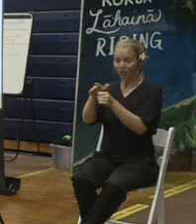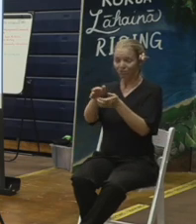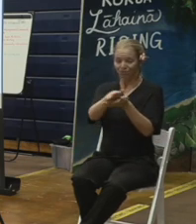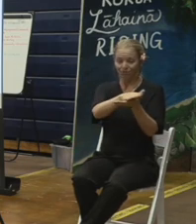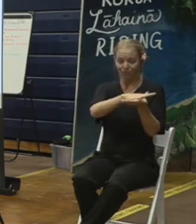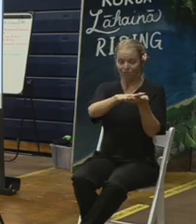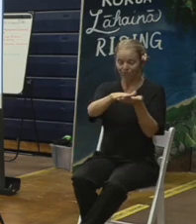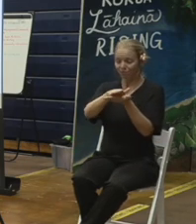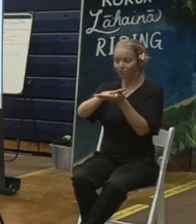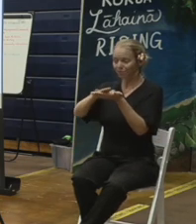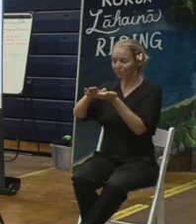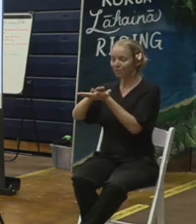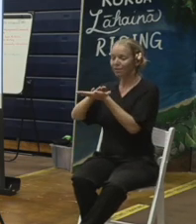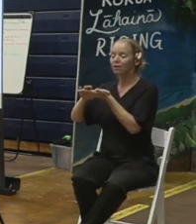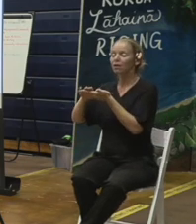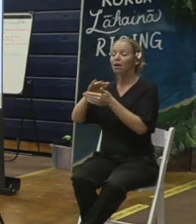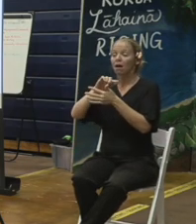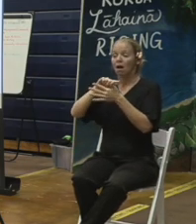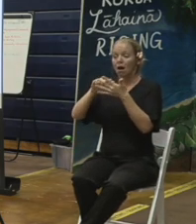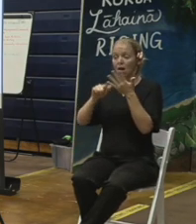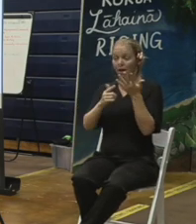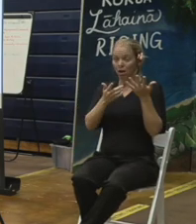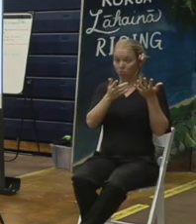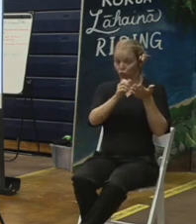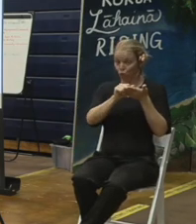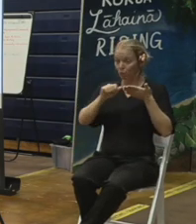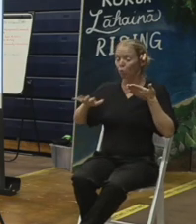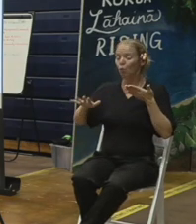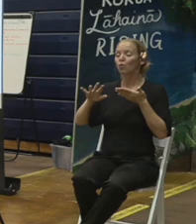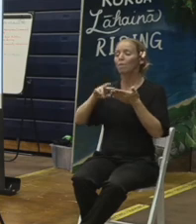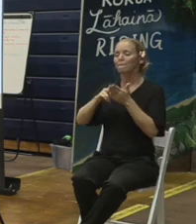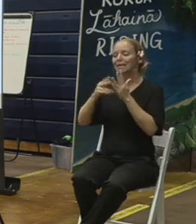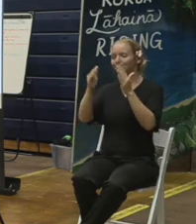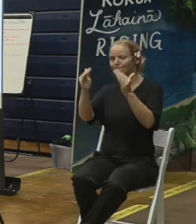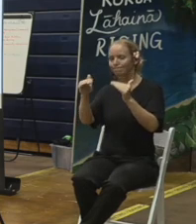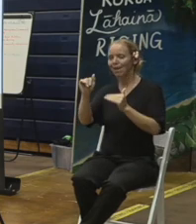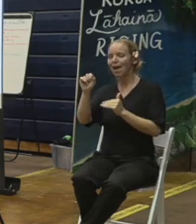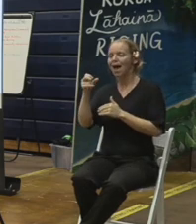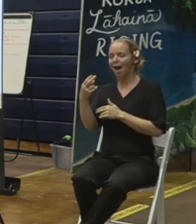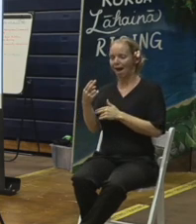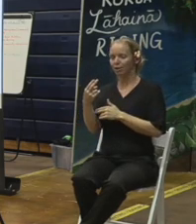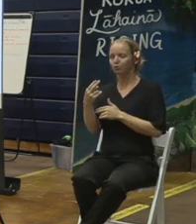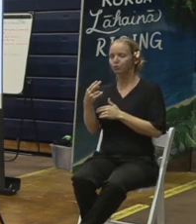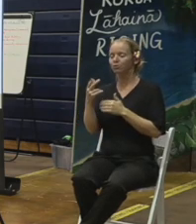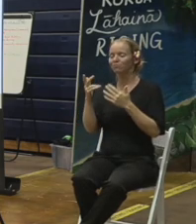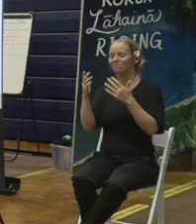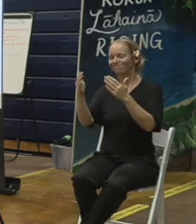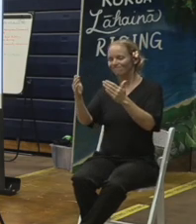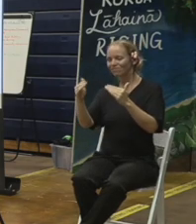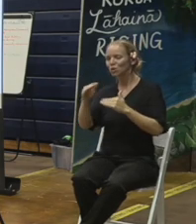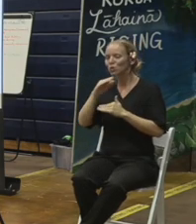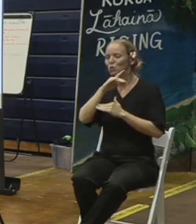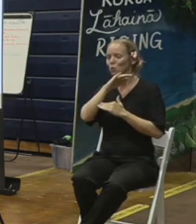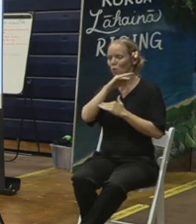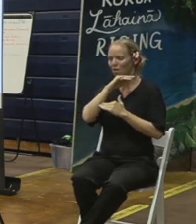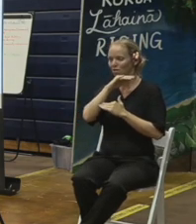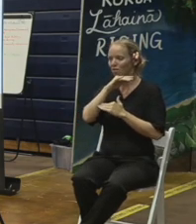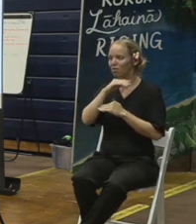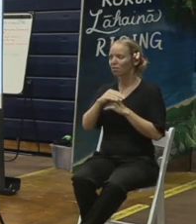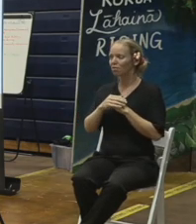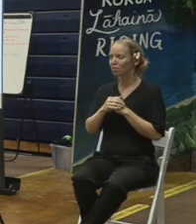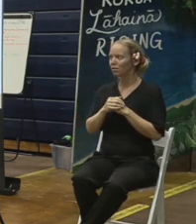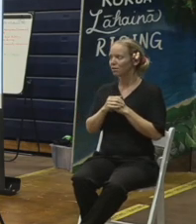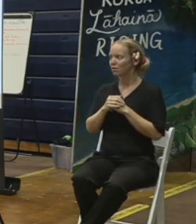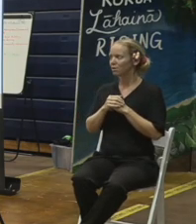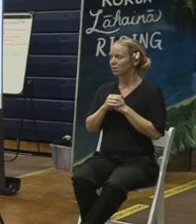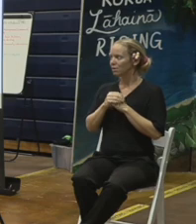can be removed, as well as any impacted materials, soil, impacted concrete. But again, that is all within the scope